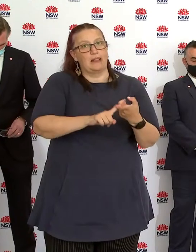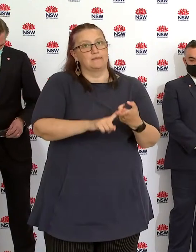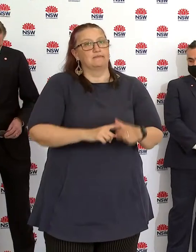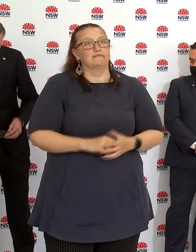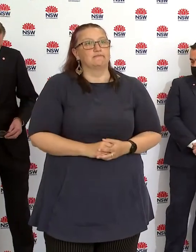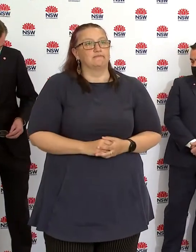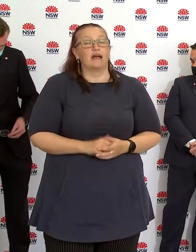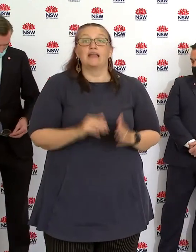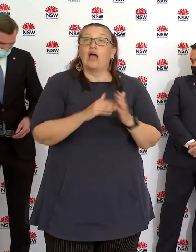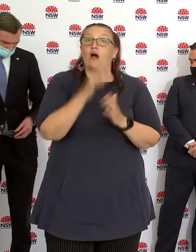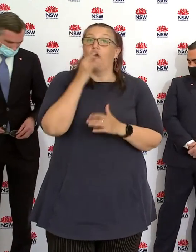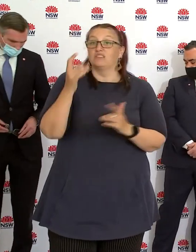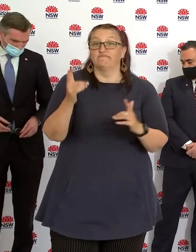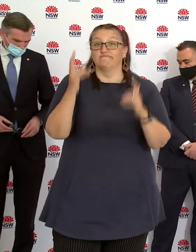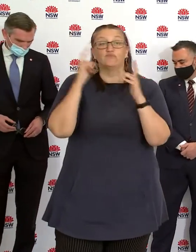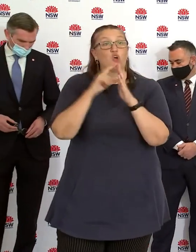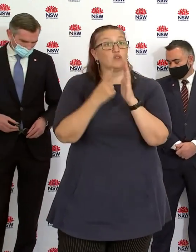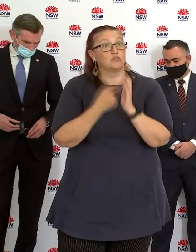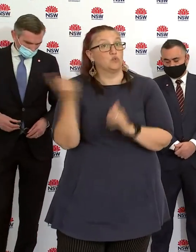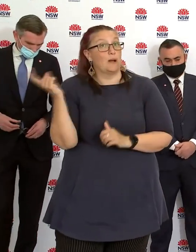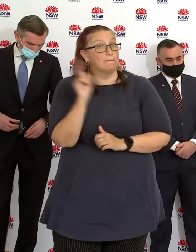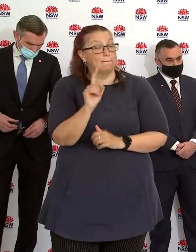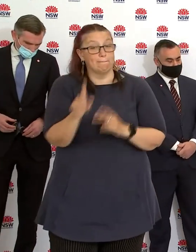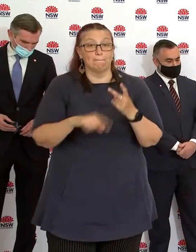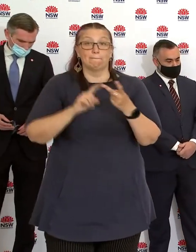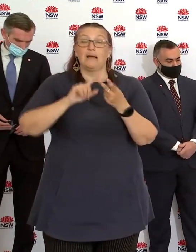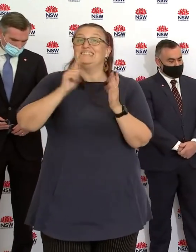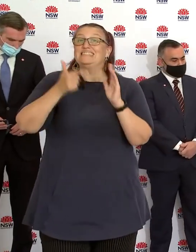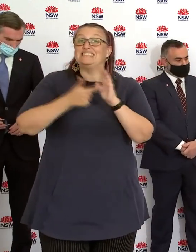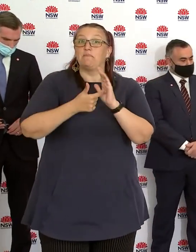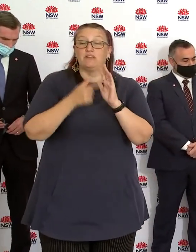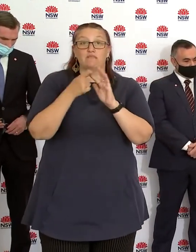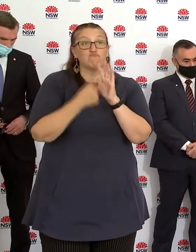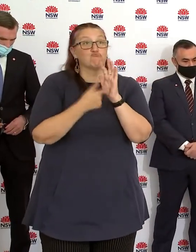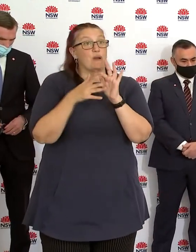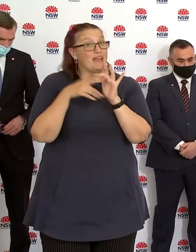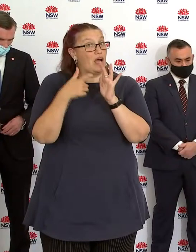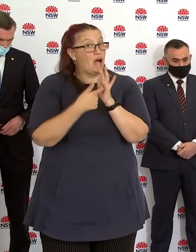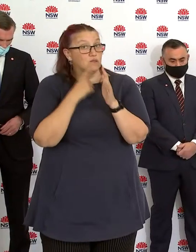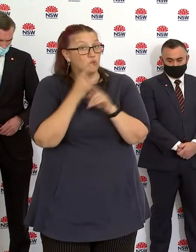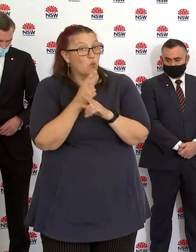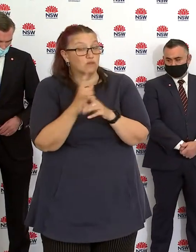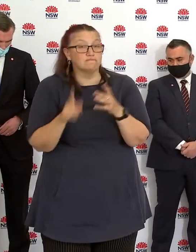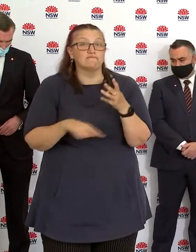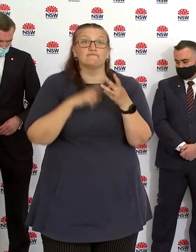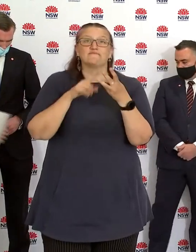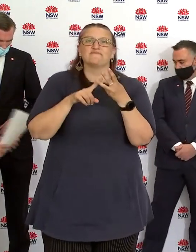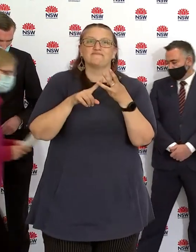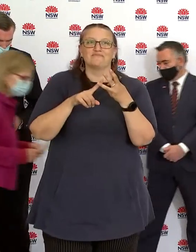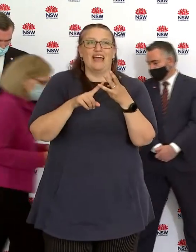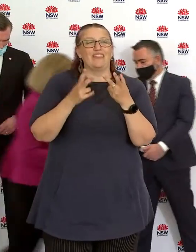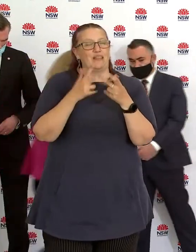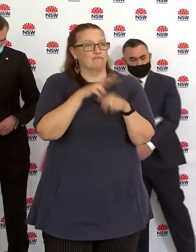her update, the Deputy Premier to say a few words, the Treasurer to say a few words, and then of course, we'll take questions. Thank you.